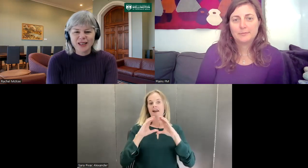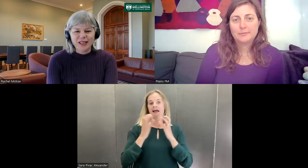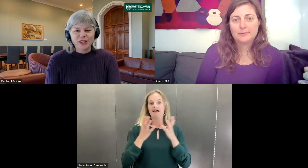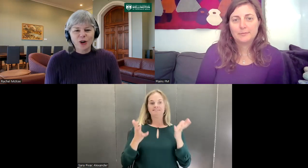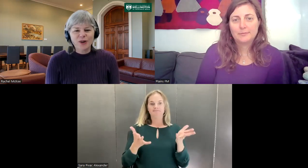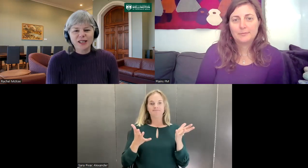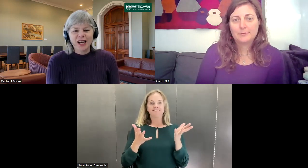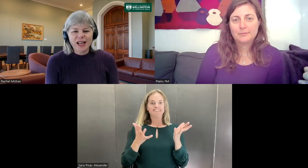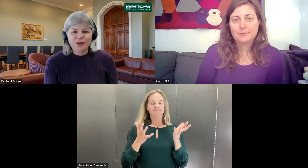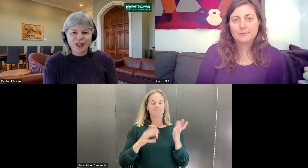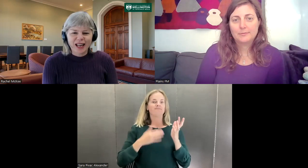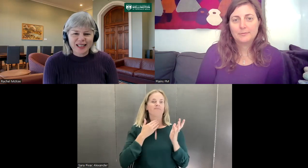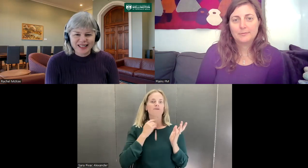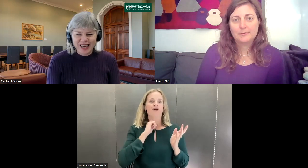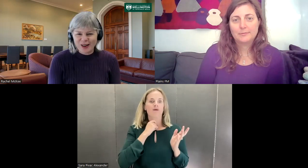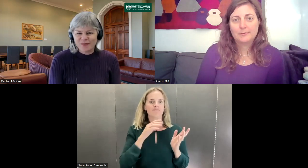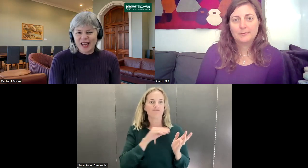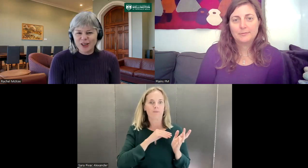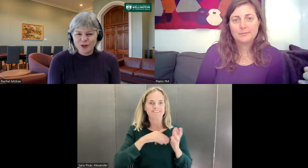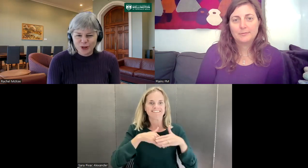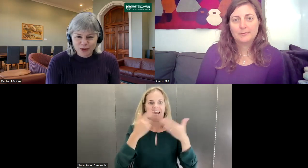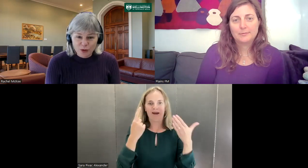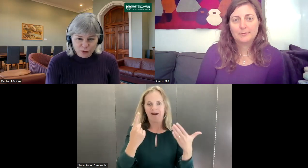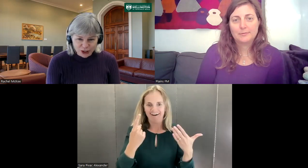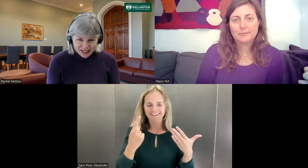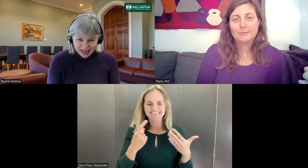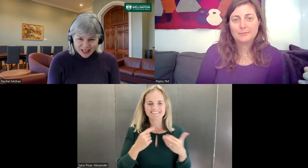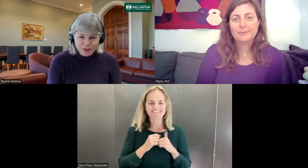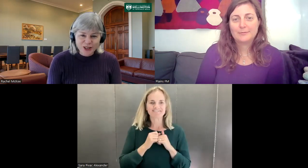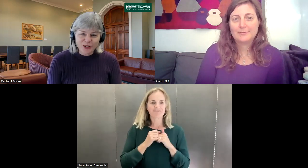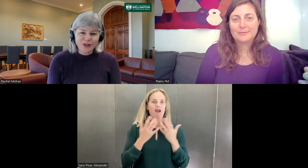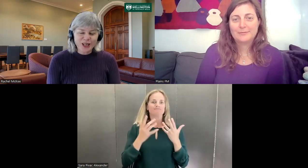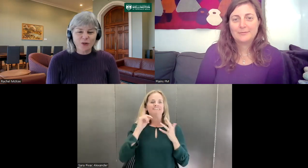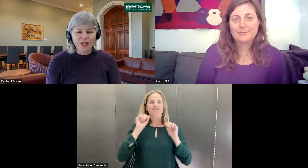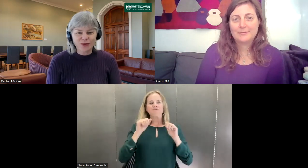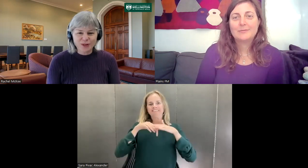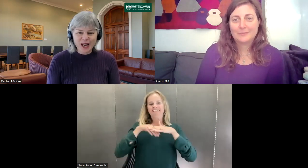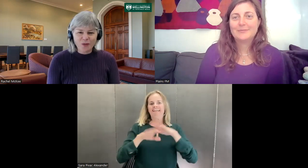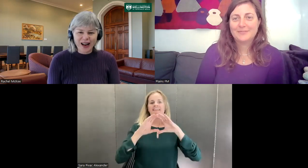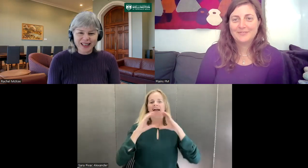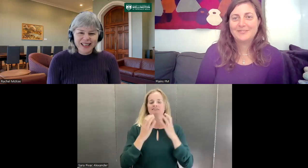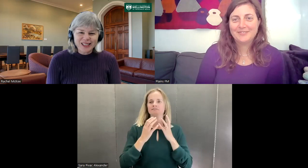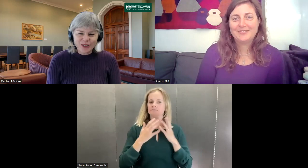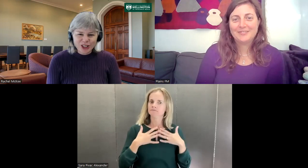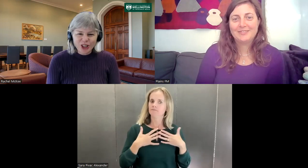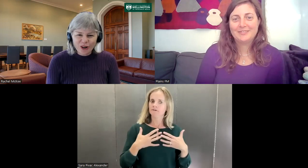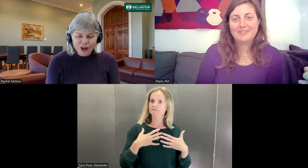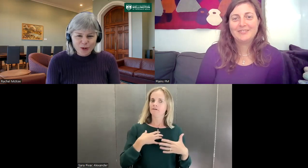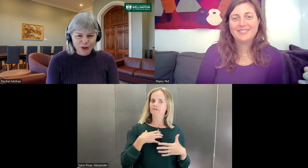So a sign language class at university for start, we don't use any voice from day one. So it's total immersion